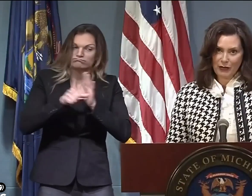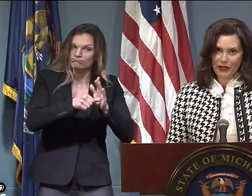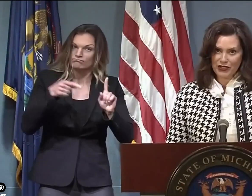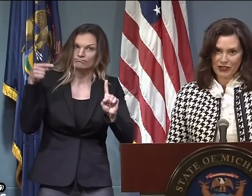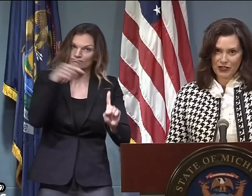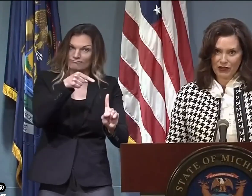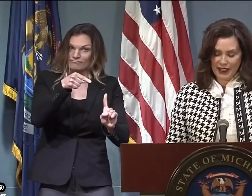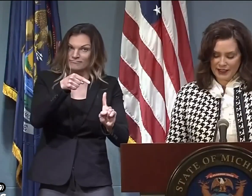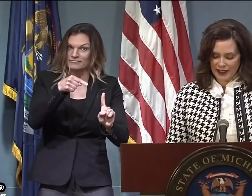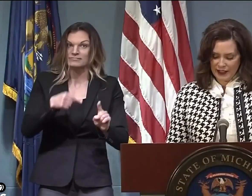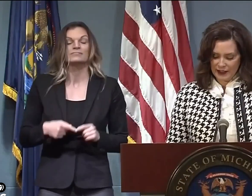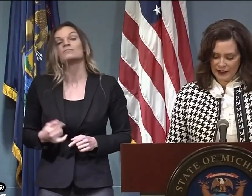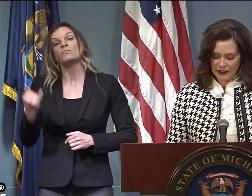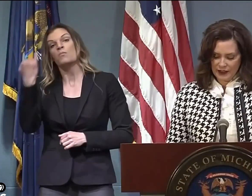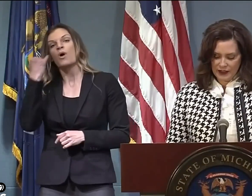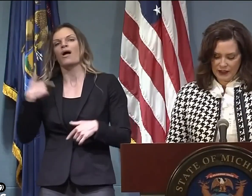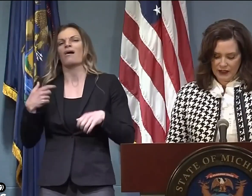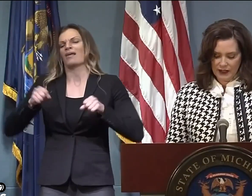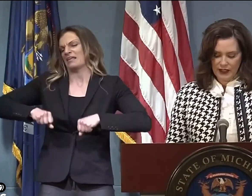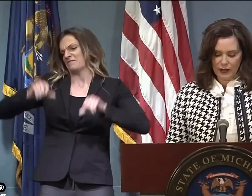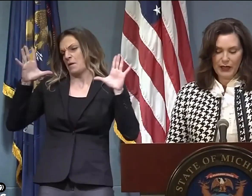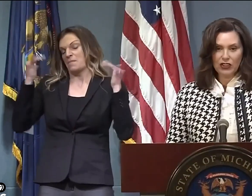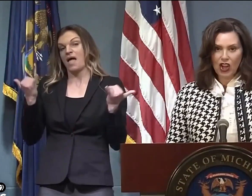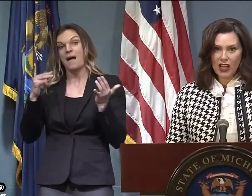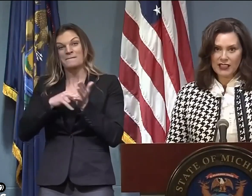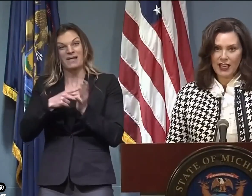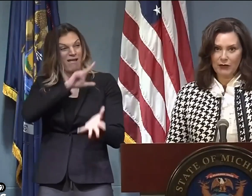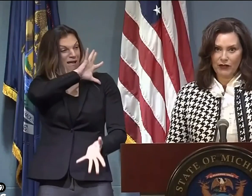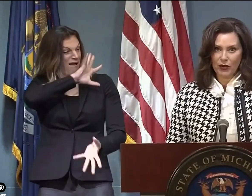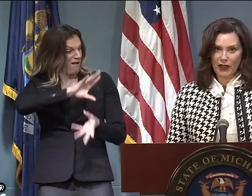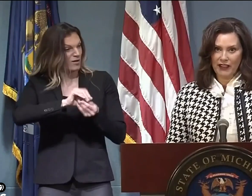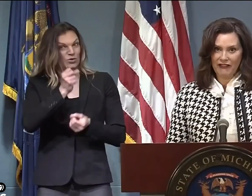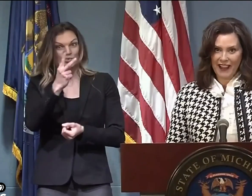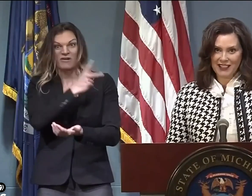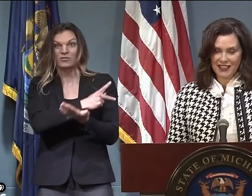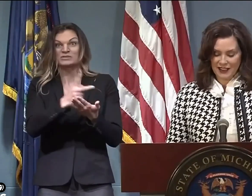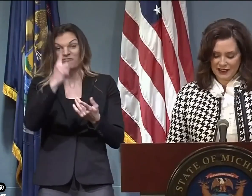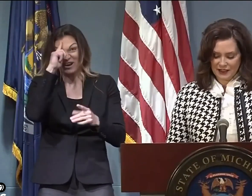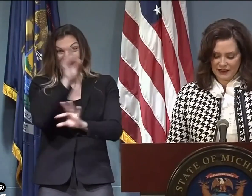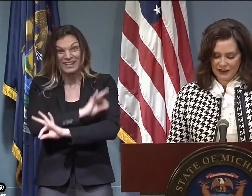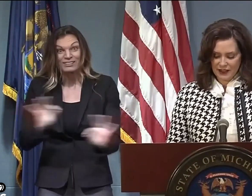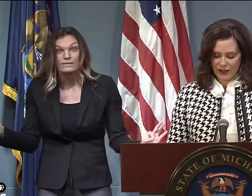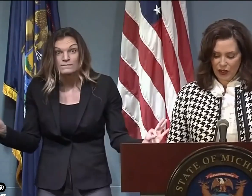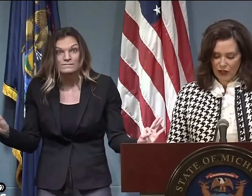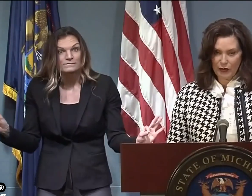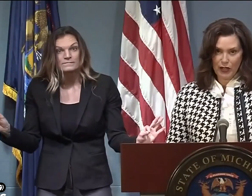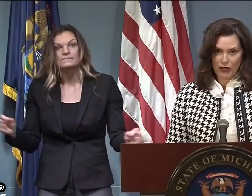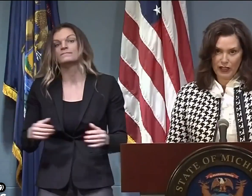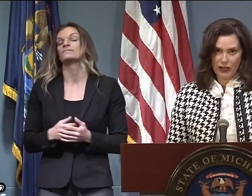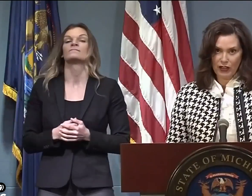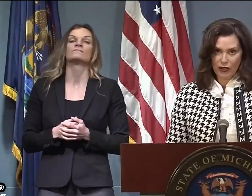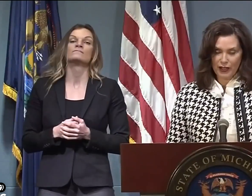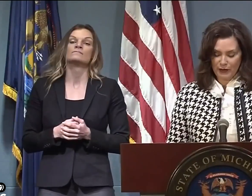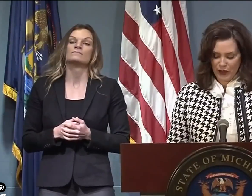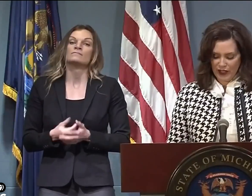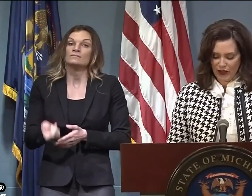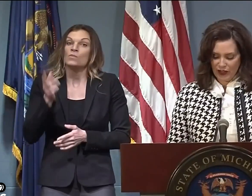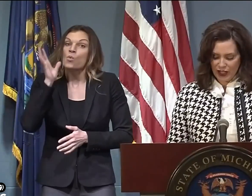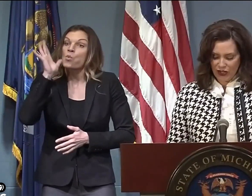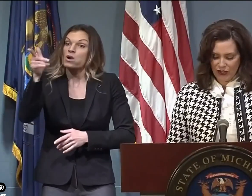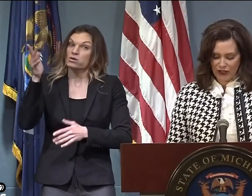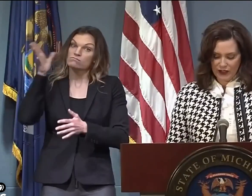sacrifice in vain and see our numbers start to rise again. It will be a long time before we have vaccines